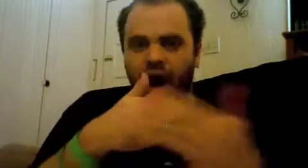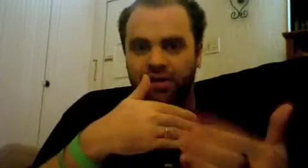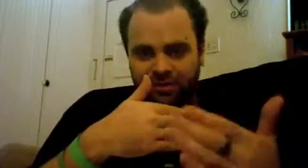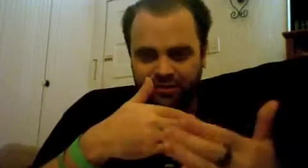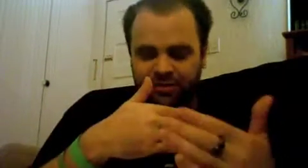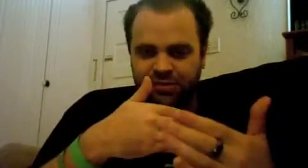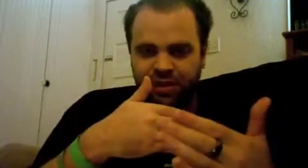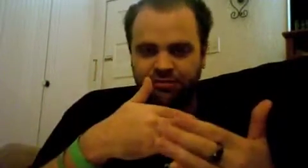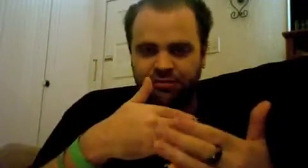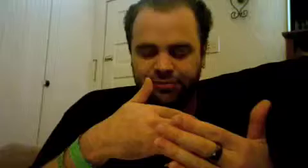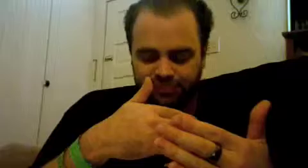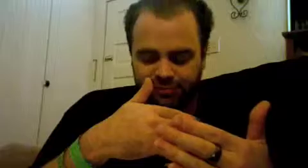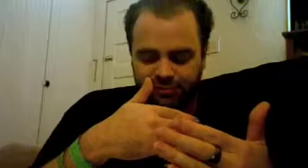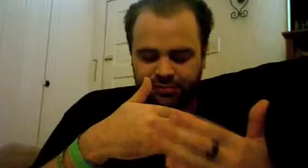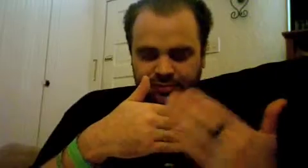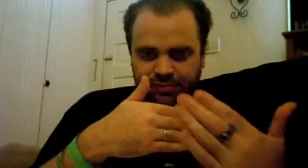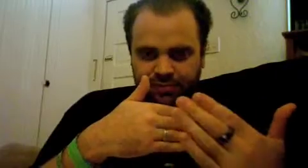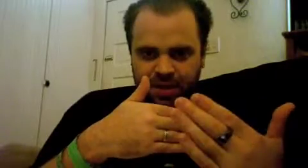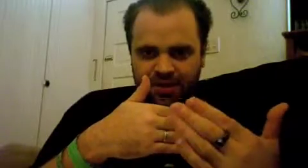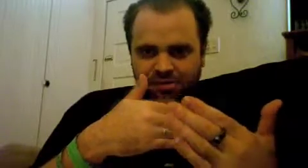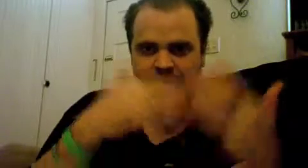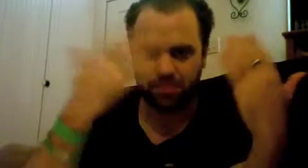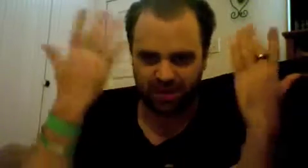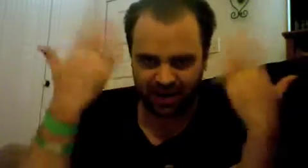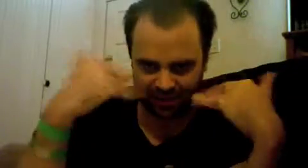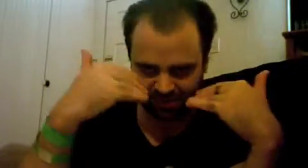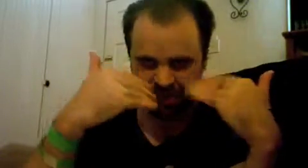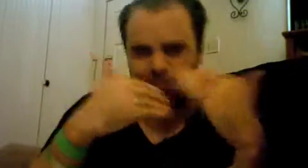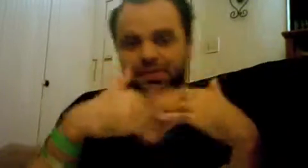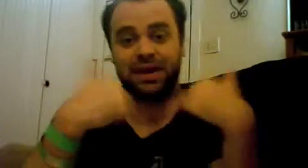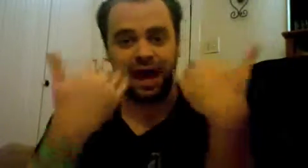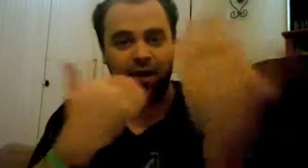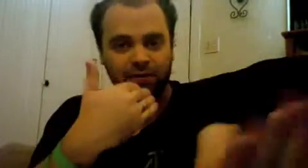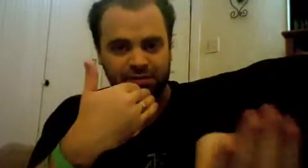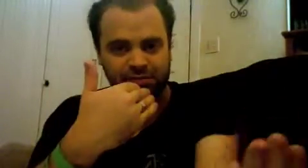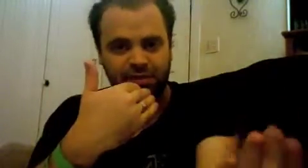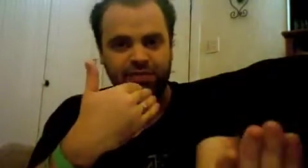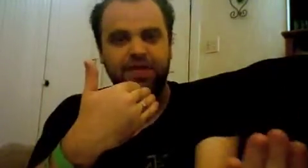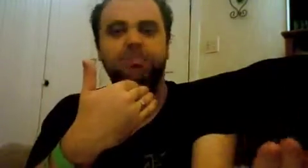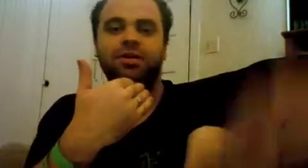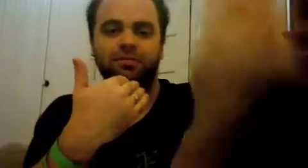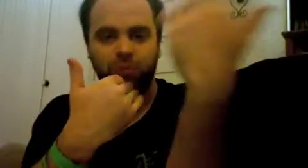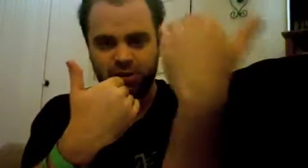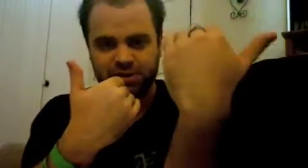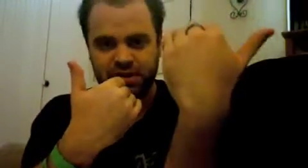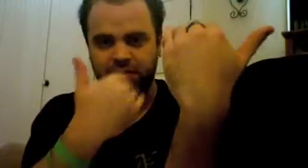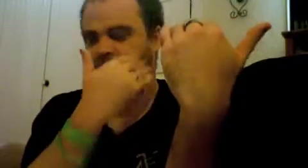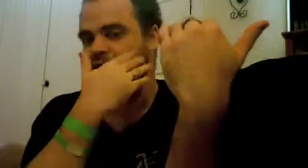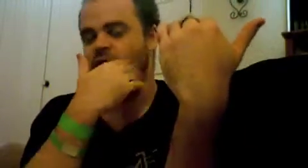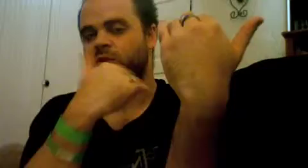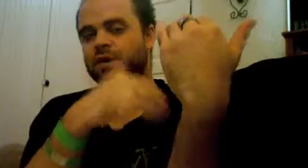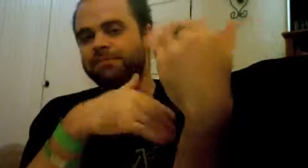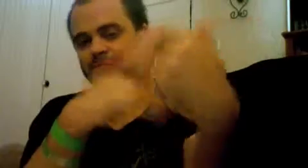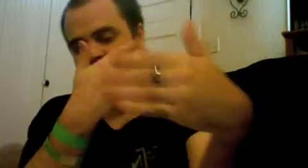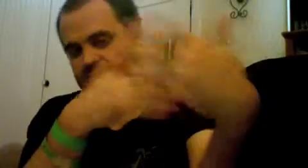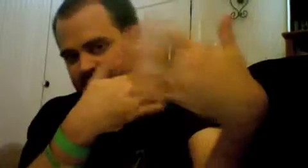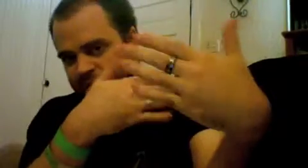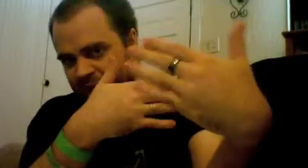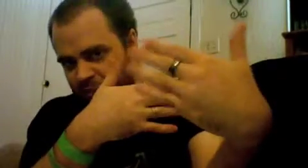posits itself right so being in itself being out of itself and then being for itself right in that